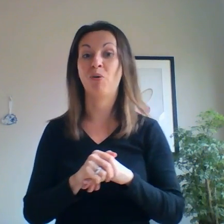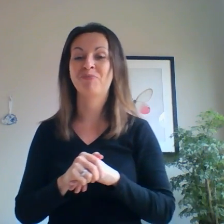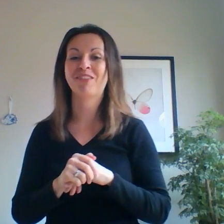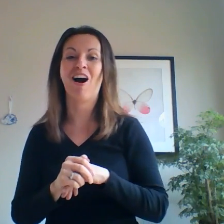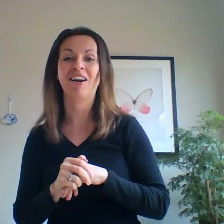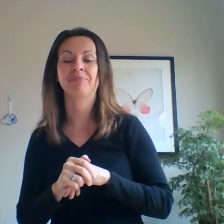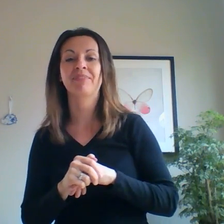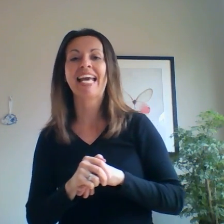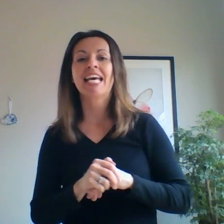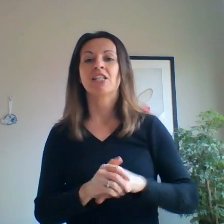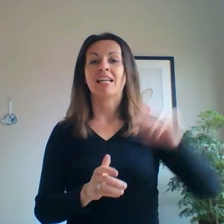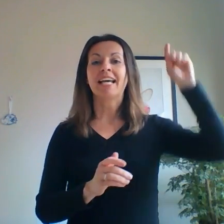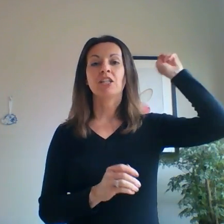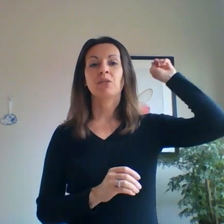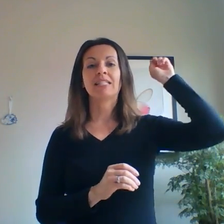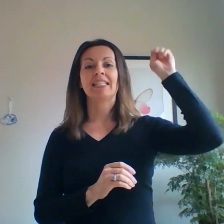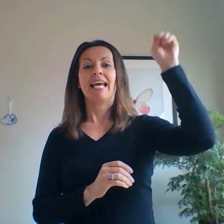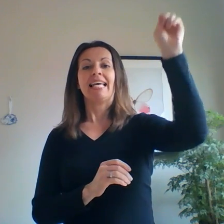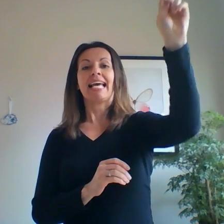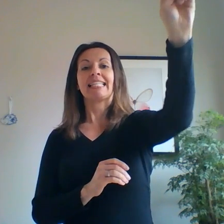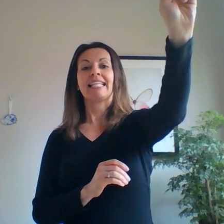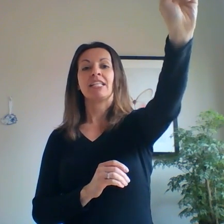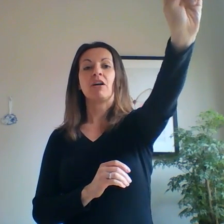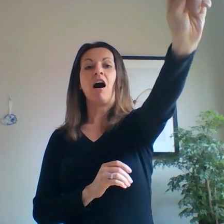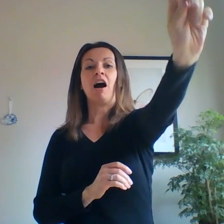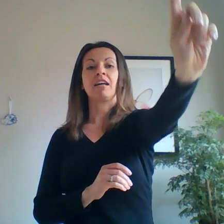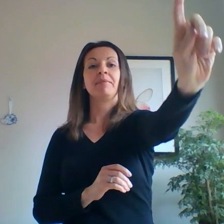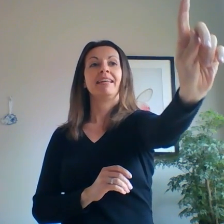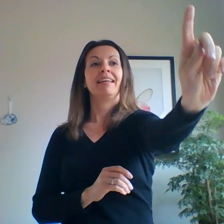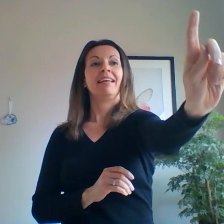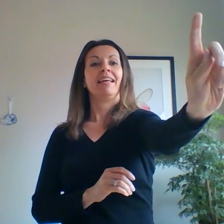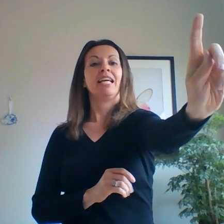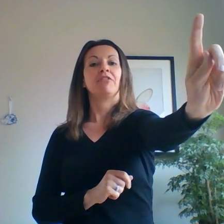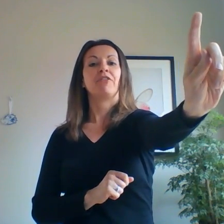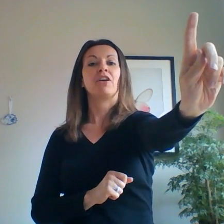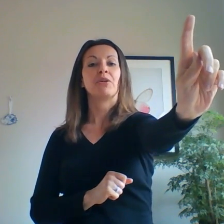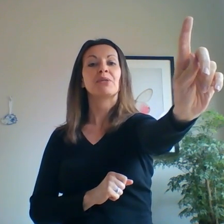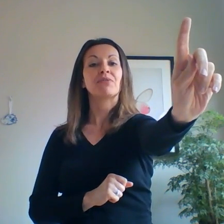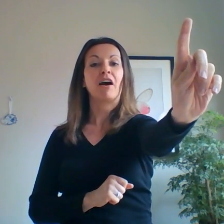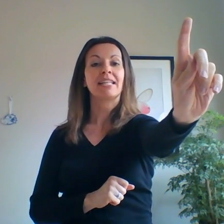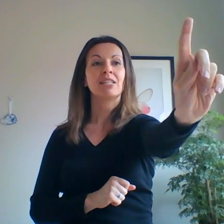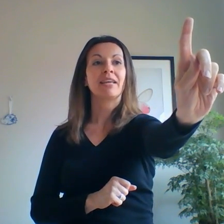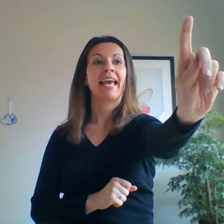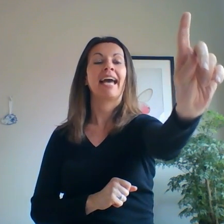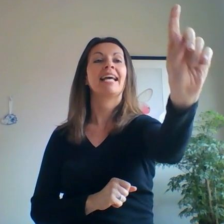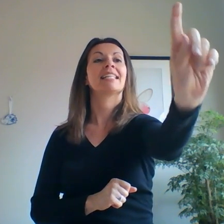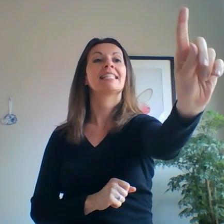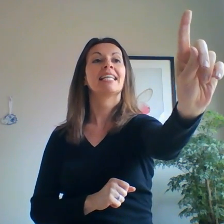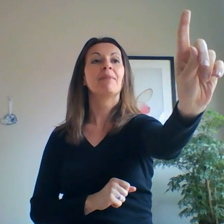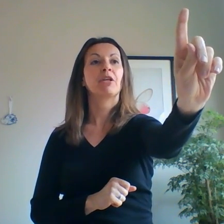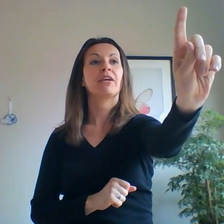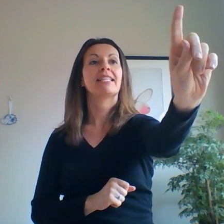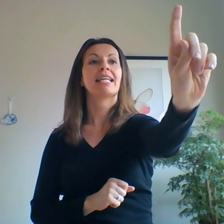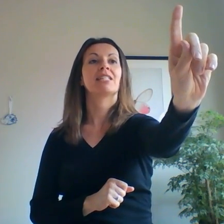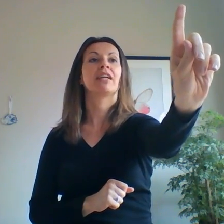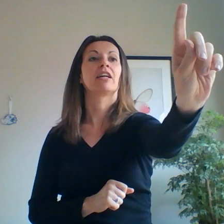on. So I'd like you to extend your arm in front of you as far as you can and stick up your index finger